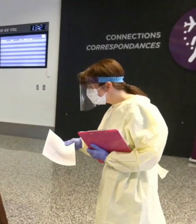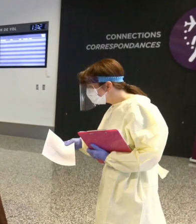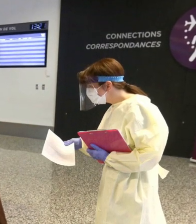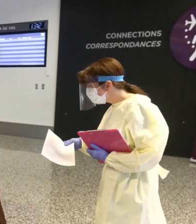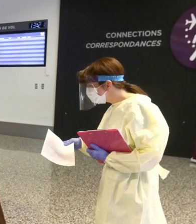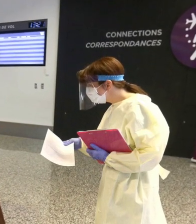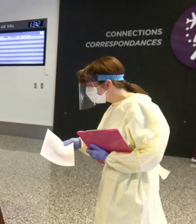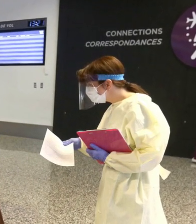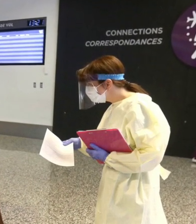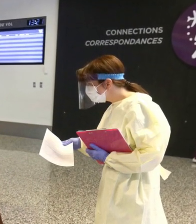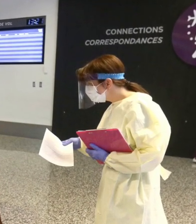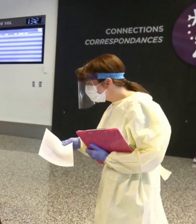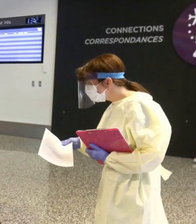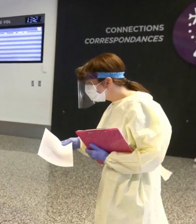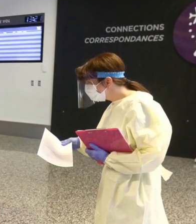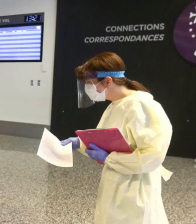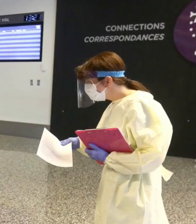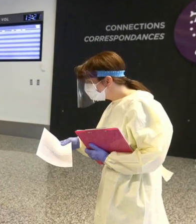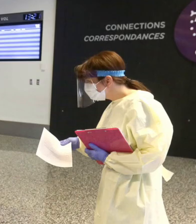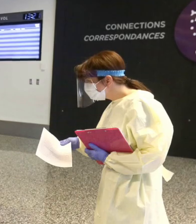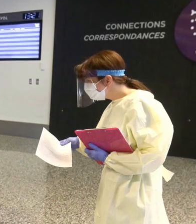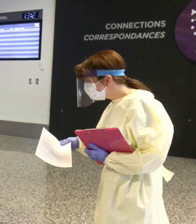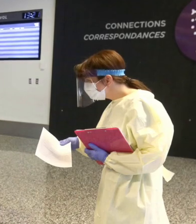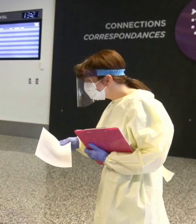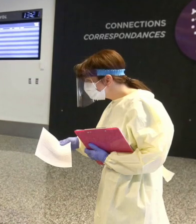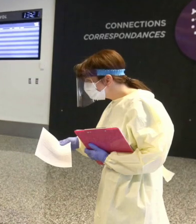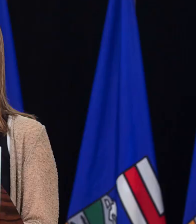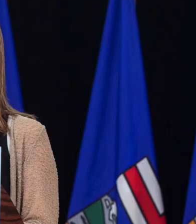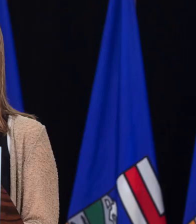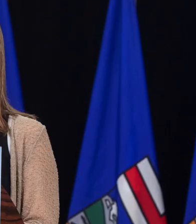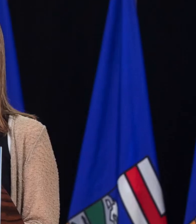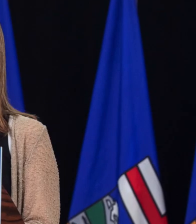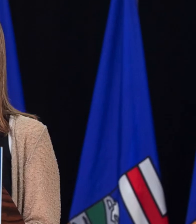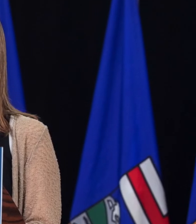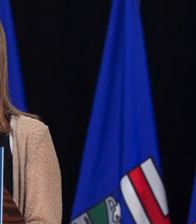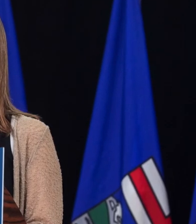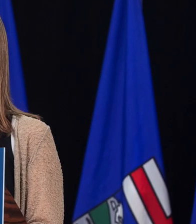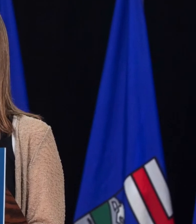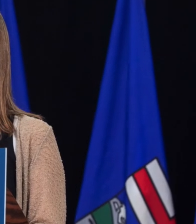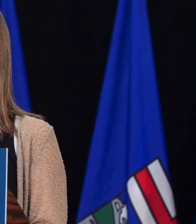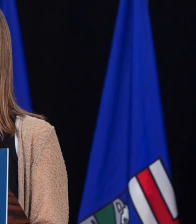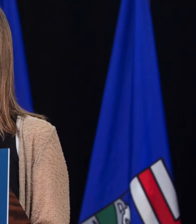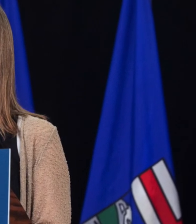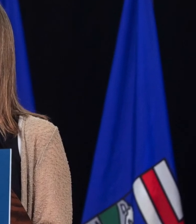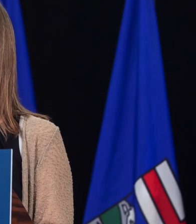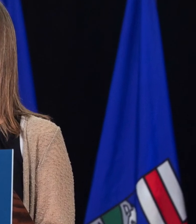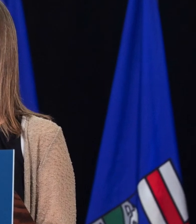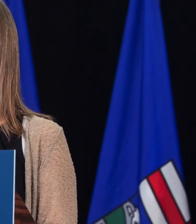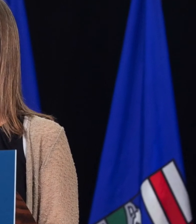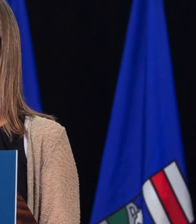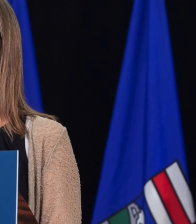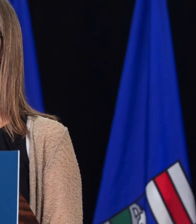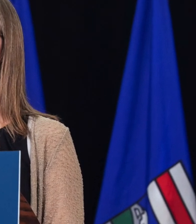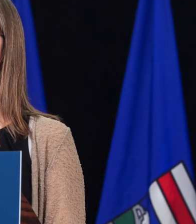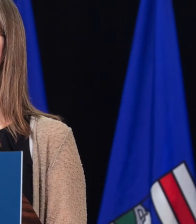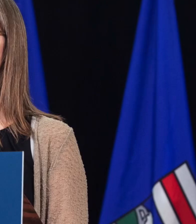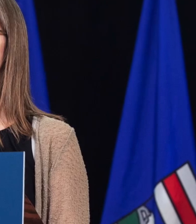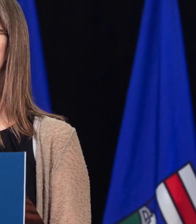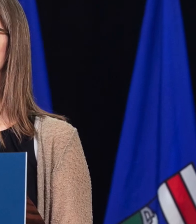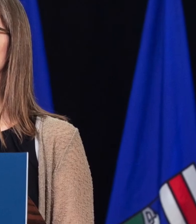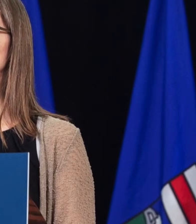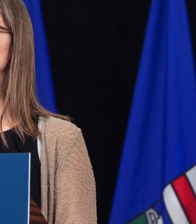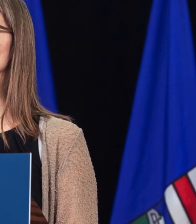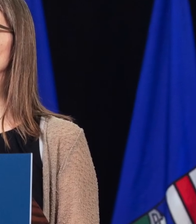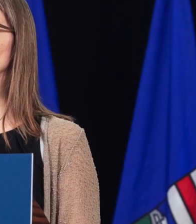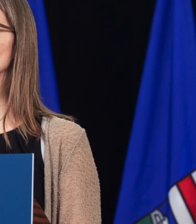pass from one person to the next. In some of the examples we have seen lately, the person who was the source of infection